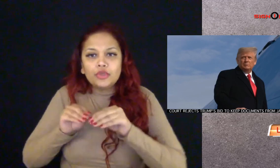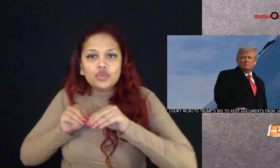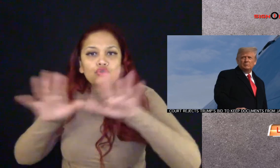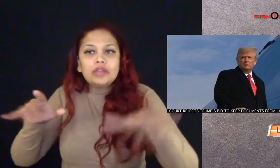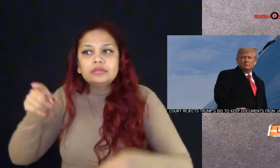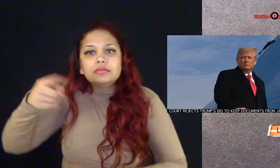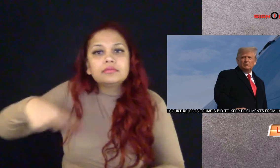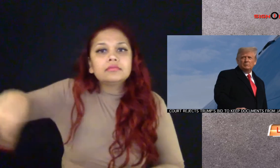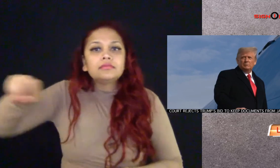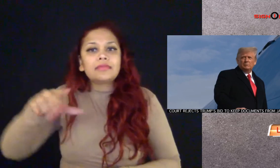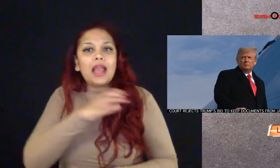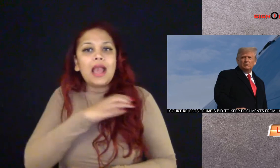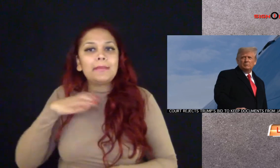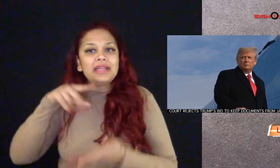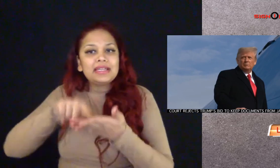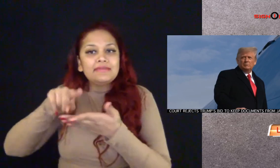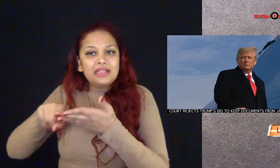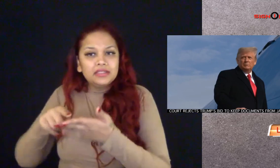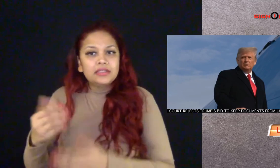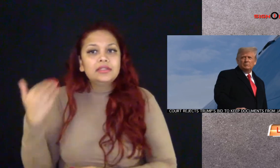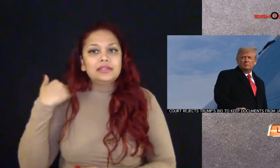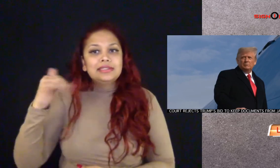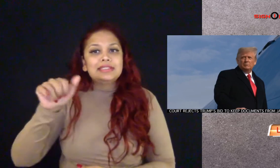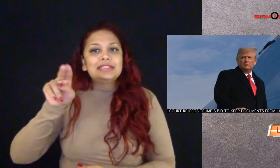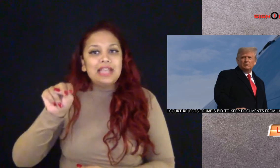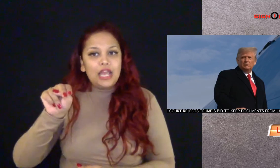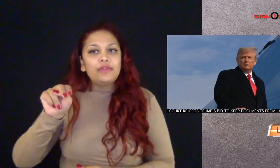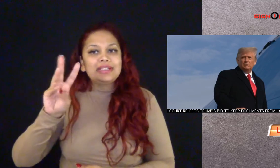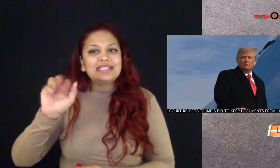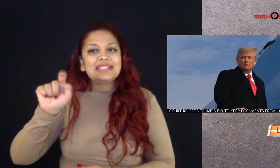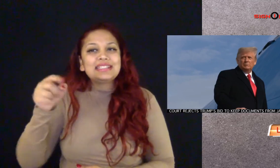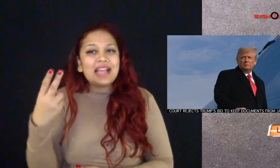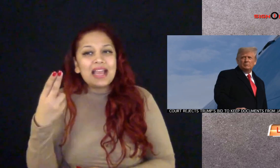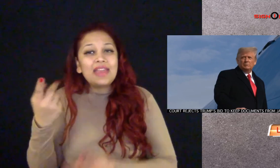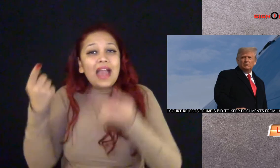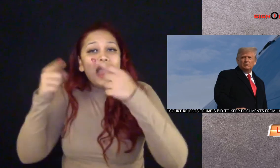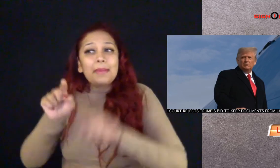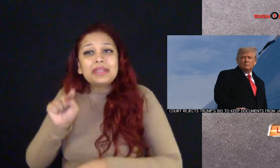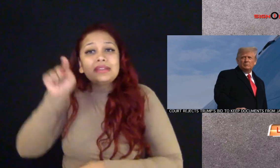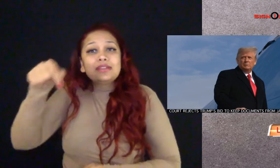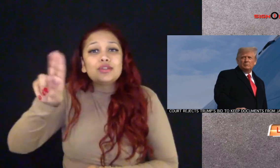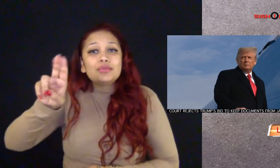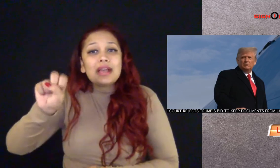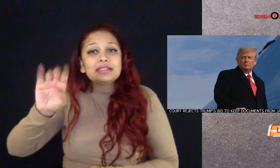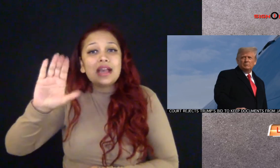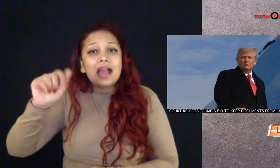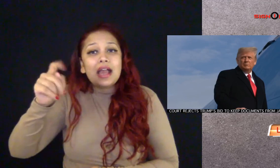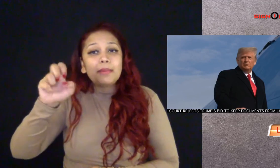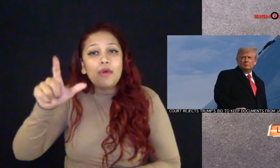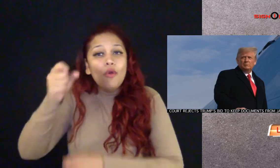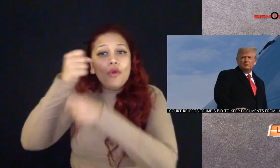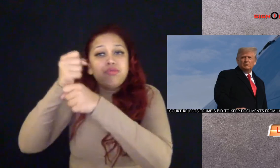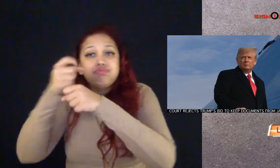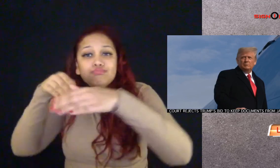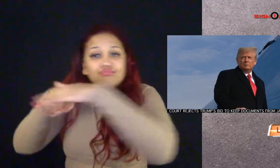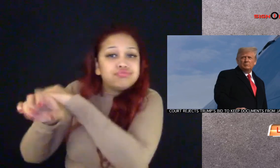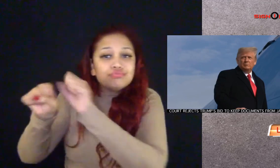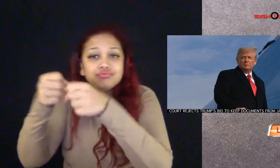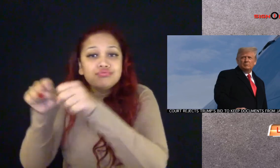released to the committee investigating the January 6th insurrection at the U.S. Capitol.